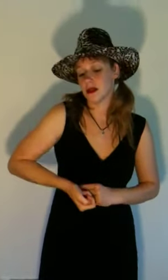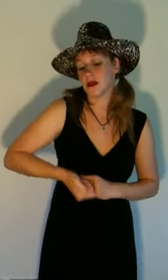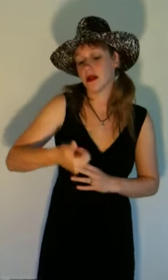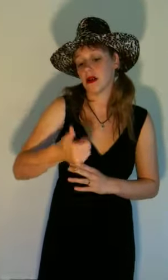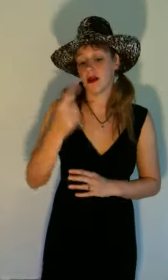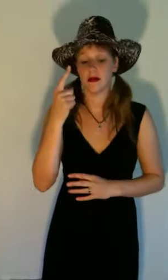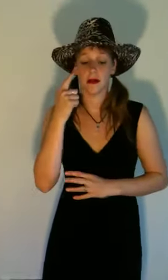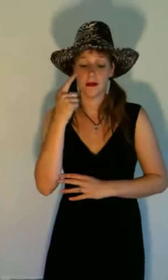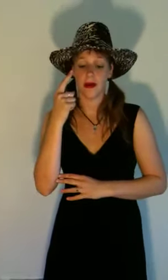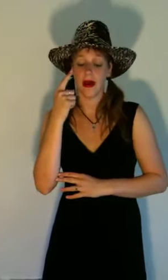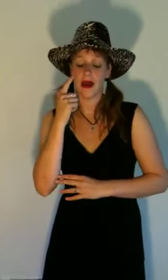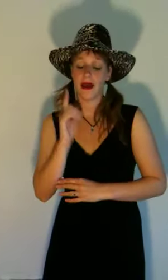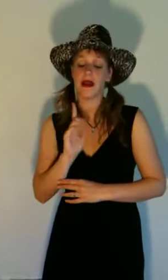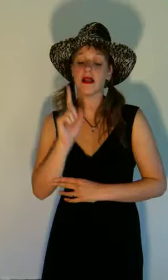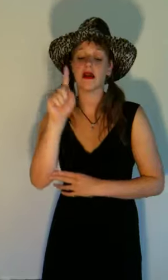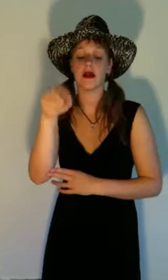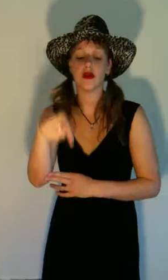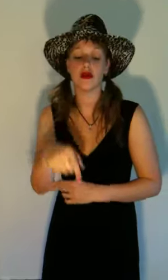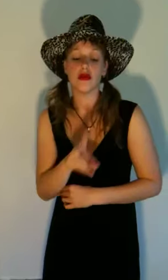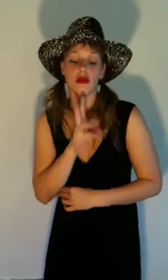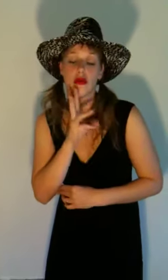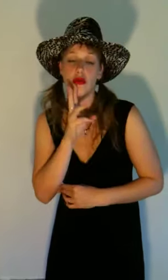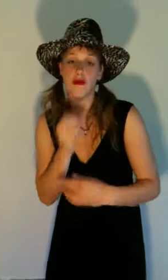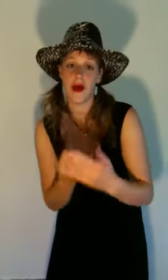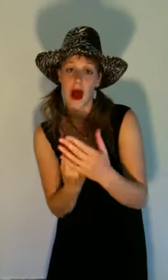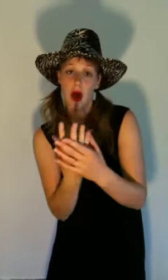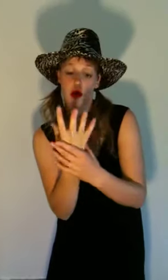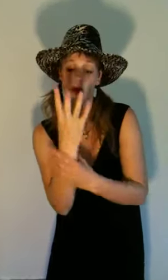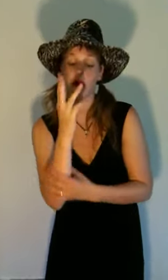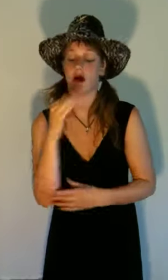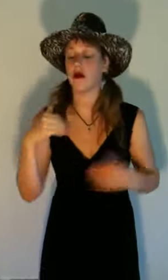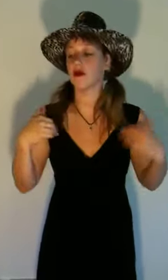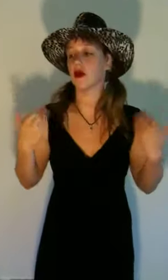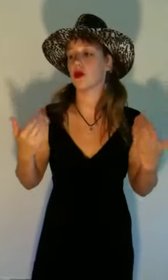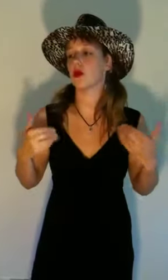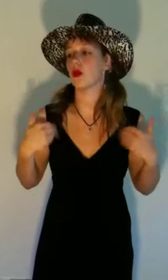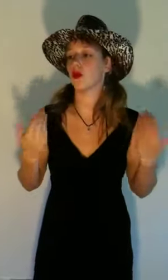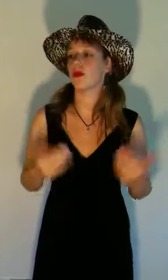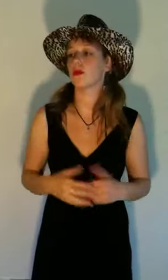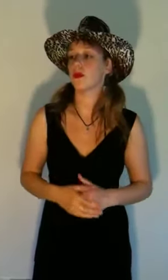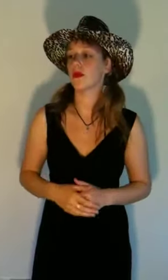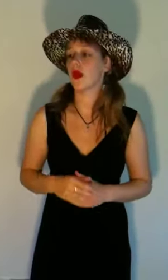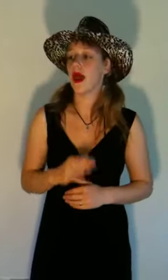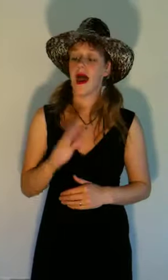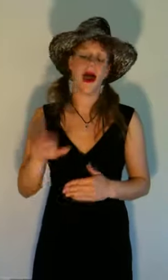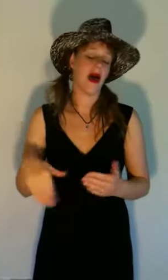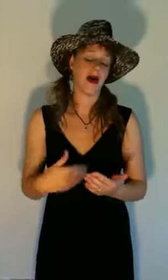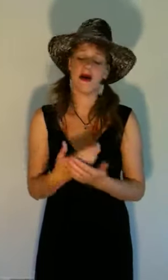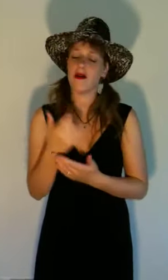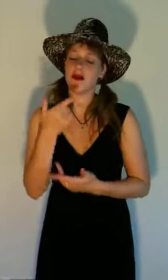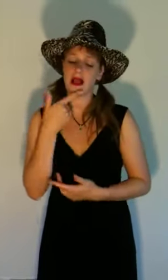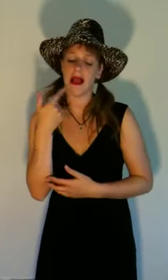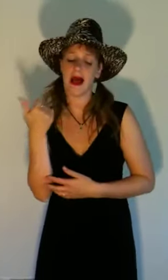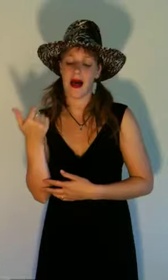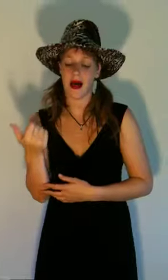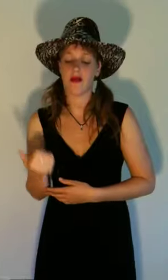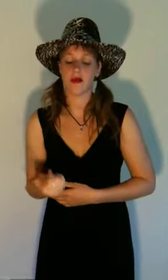Tossing pennies into the fountain of youth Every black,